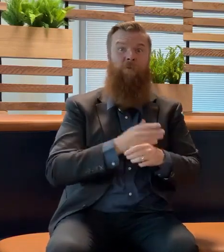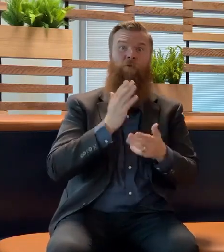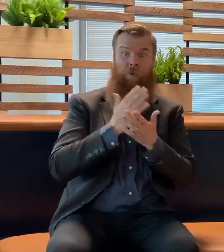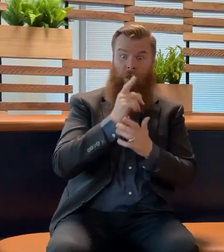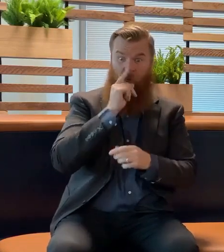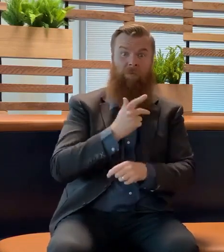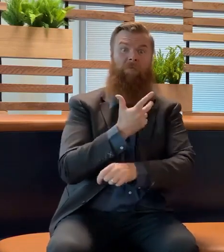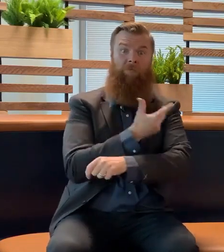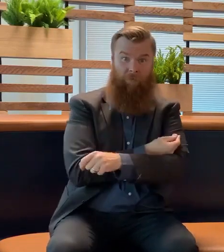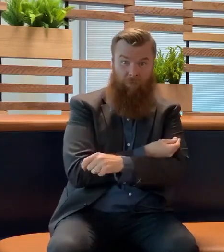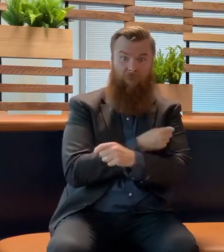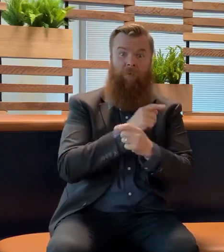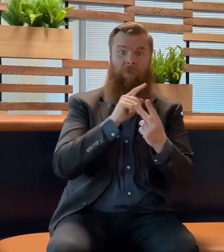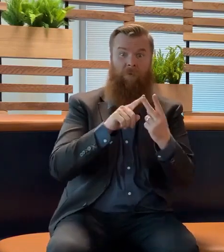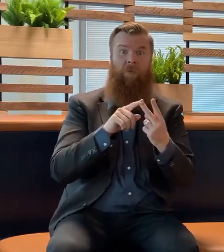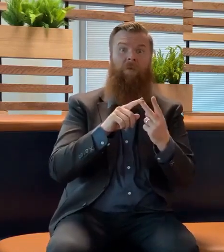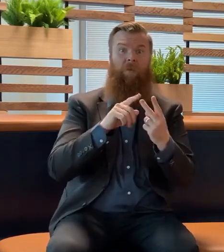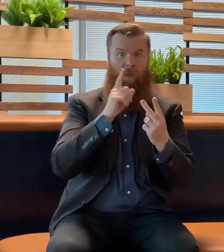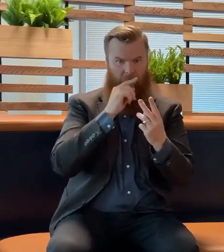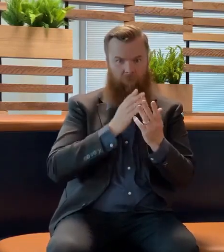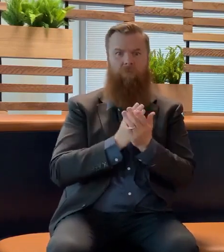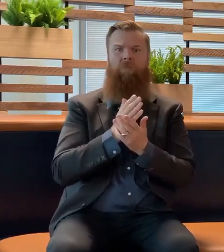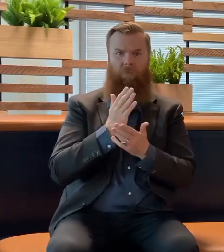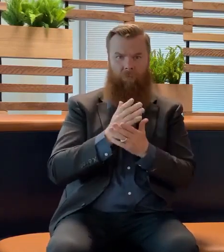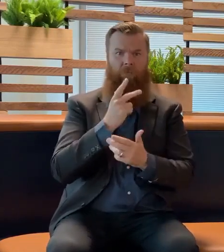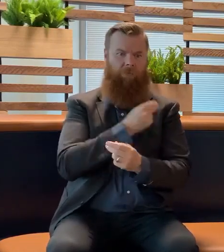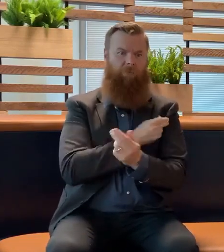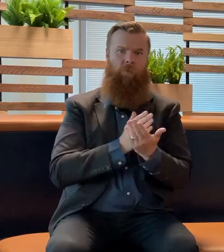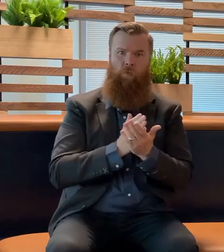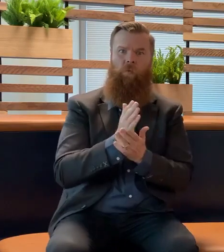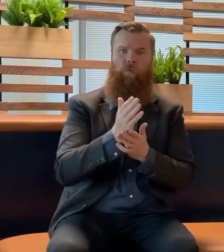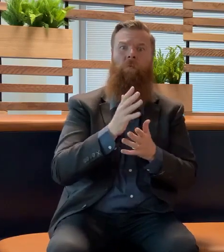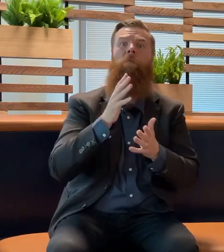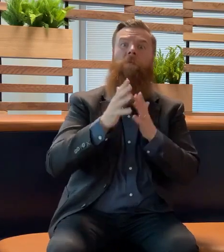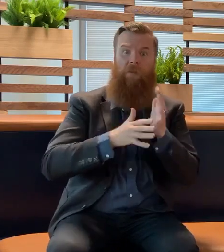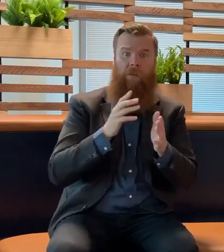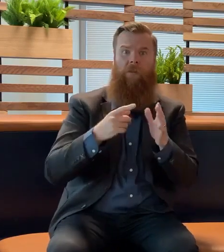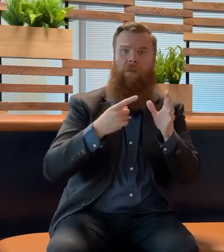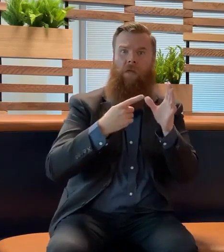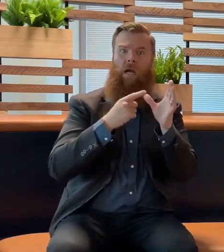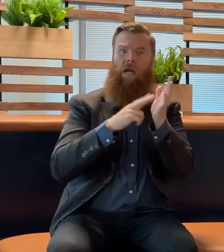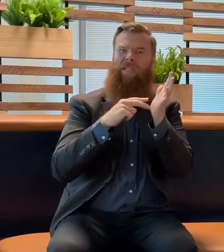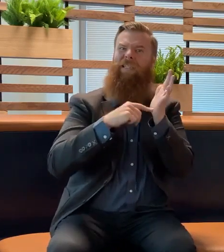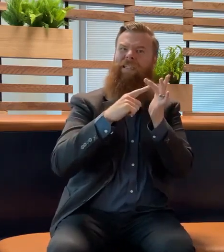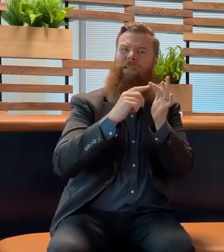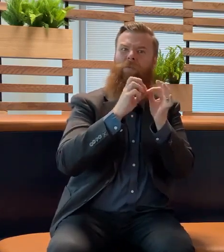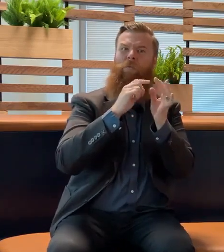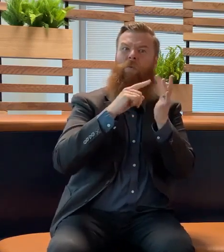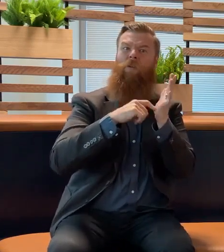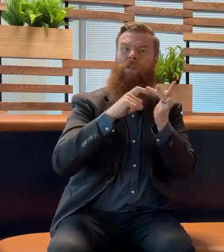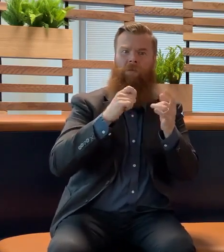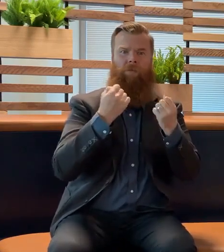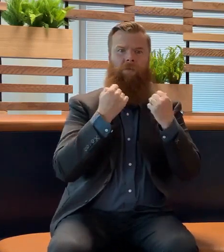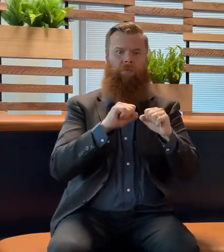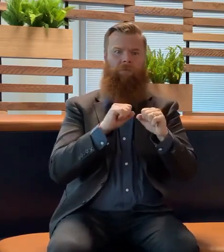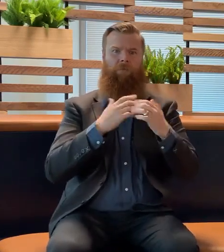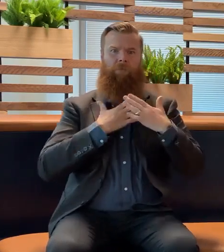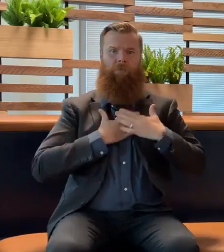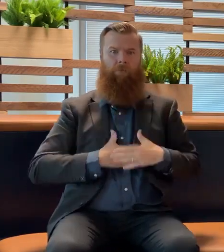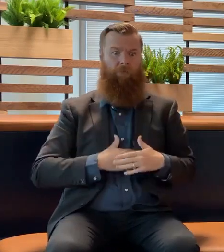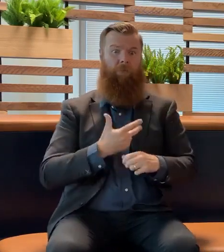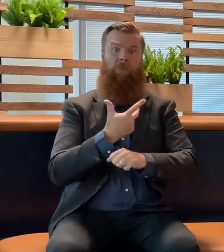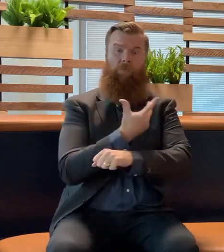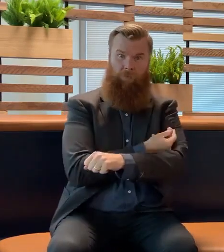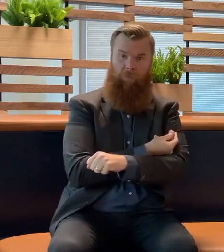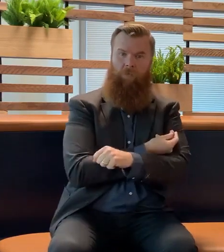give through an injection the antibodies into the system to fight the virus. That particular drug